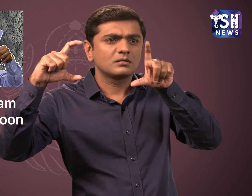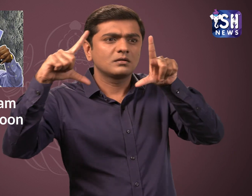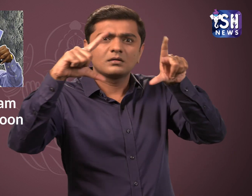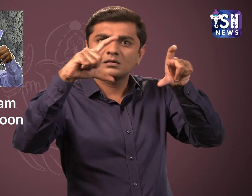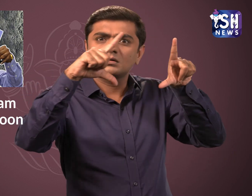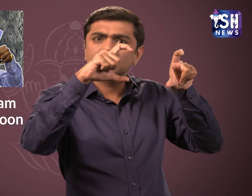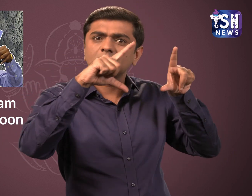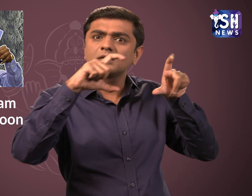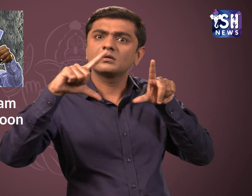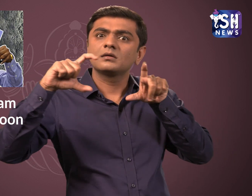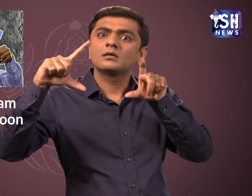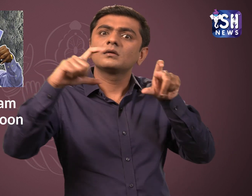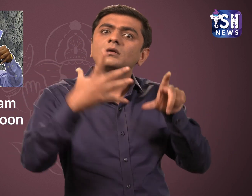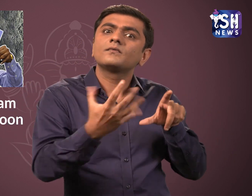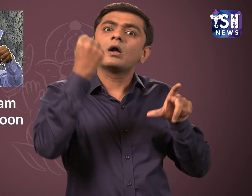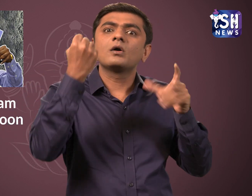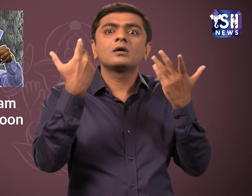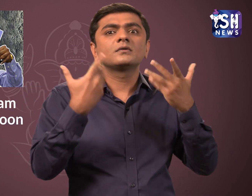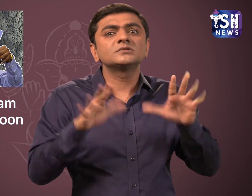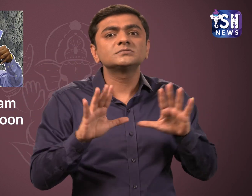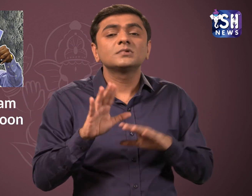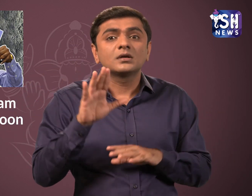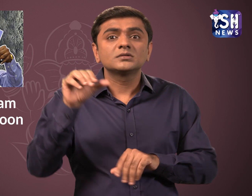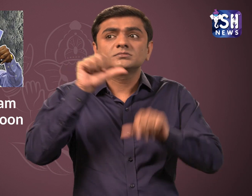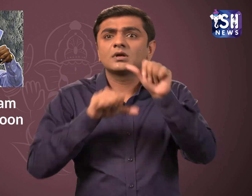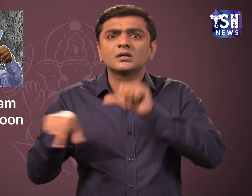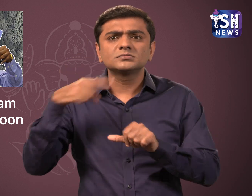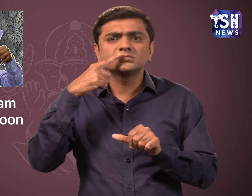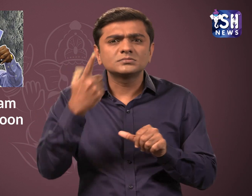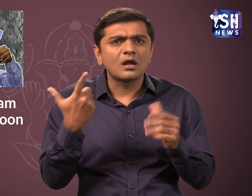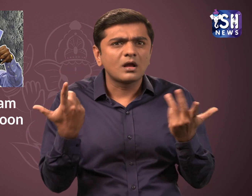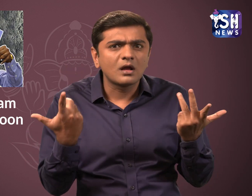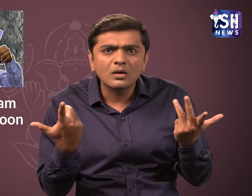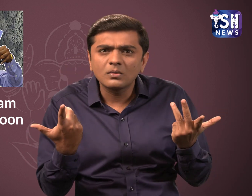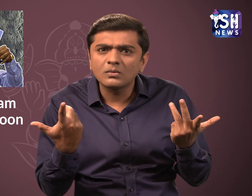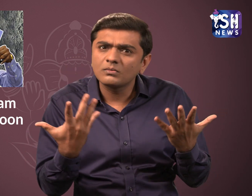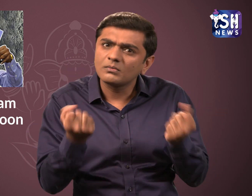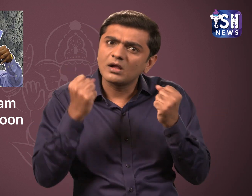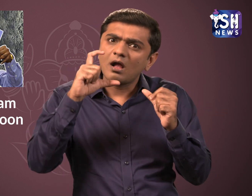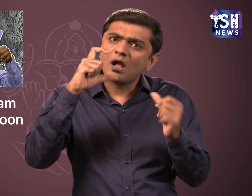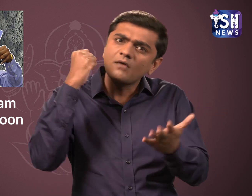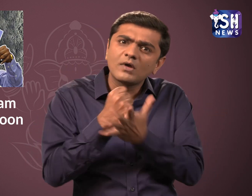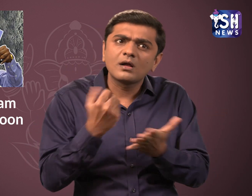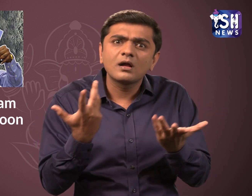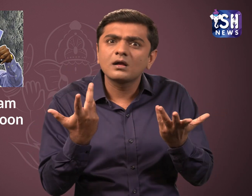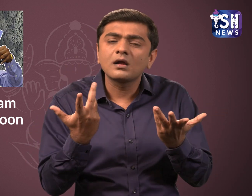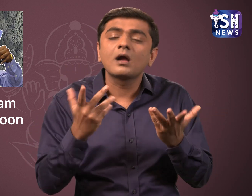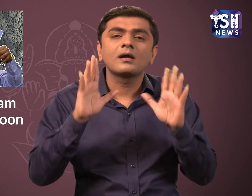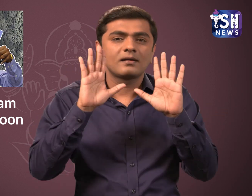has clicked images of the lander. How did the scientists confirm it was the lander?